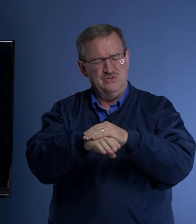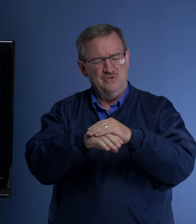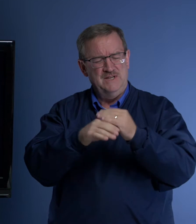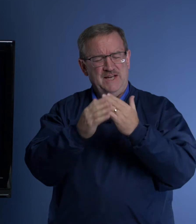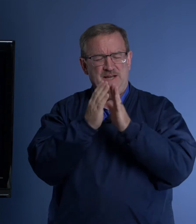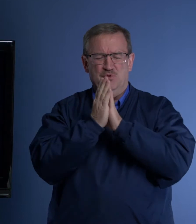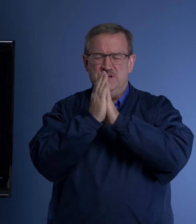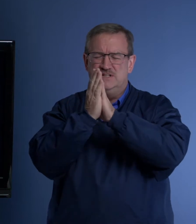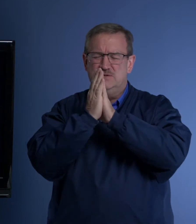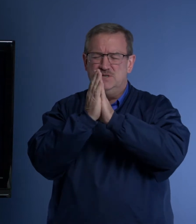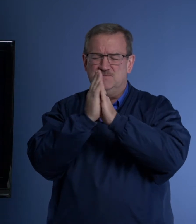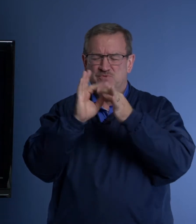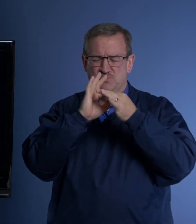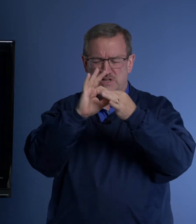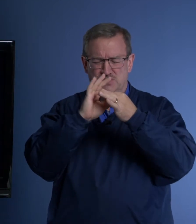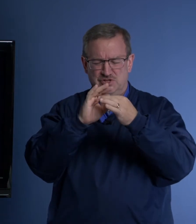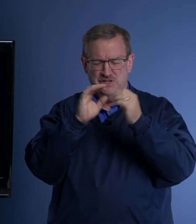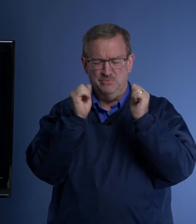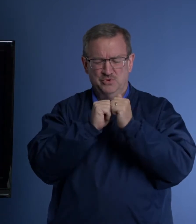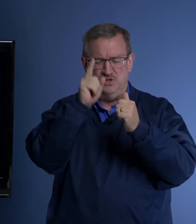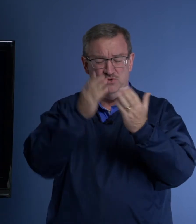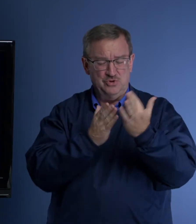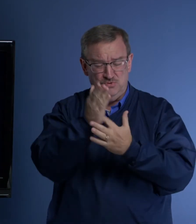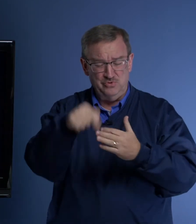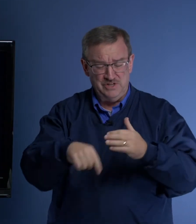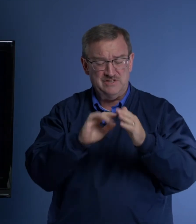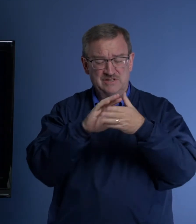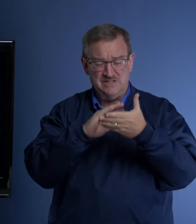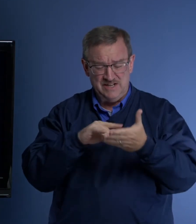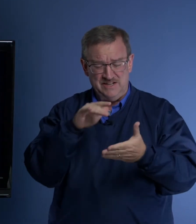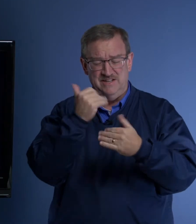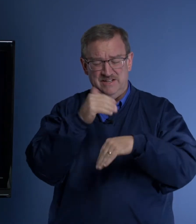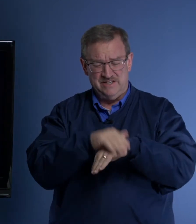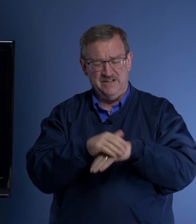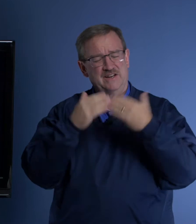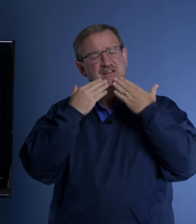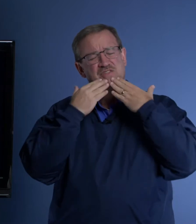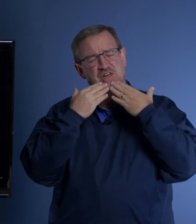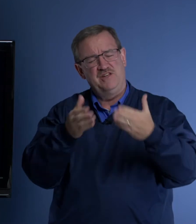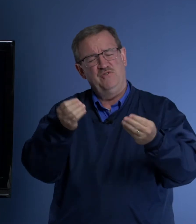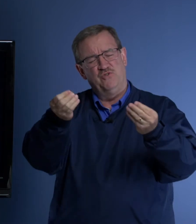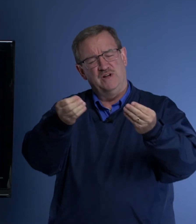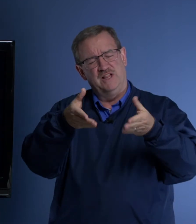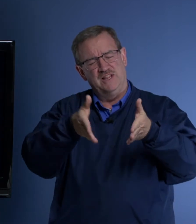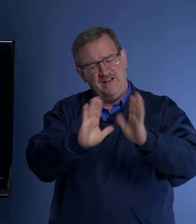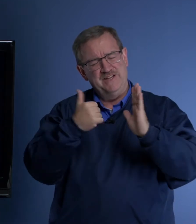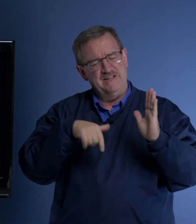a more intimate relationship with you through this study tonight. Thank you for allowing us